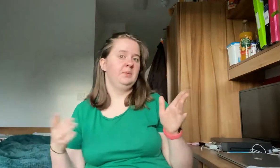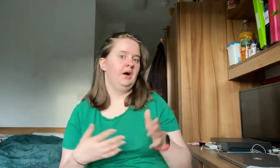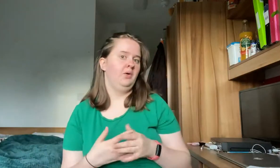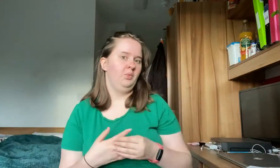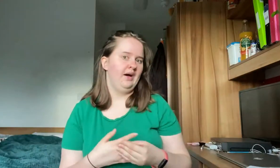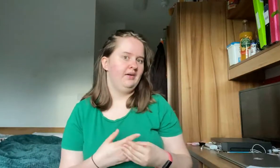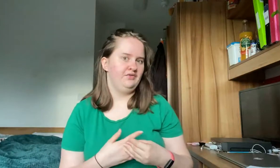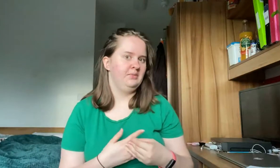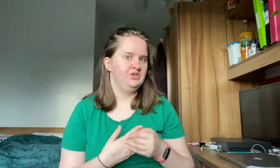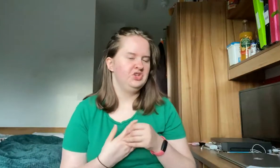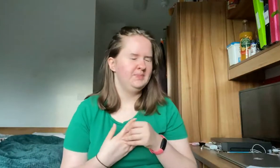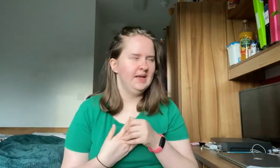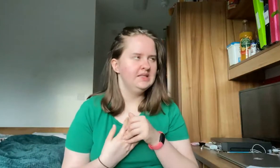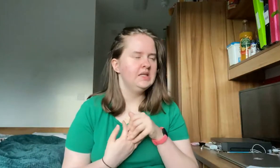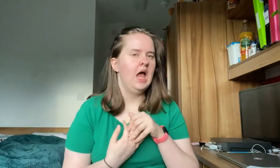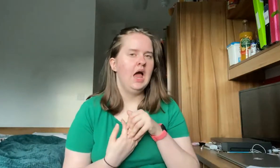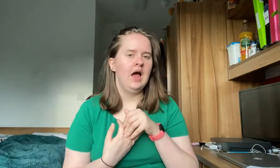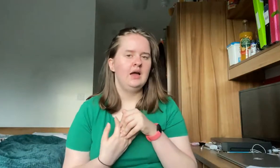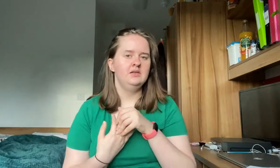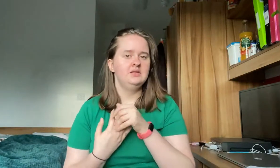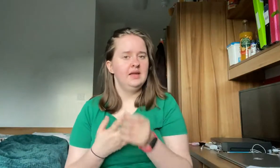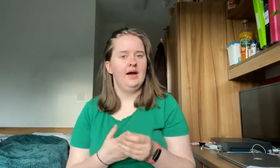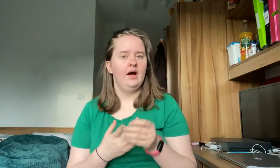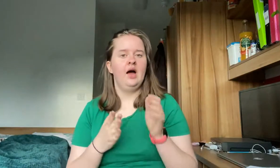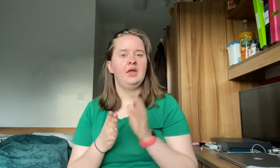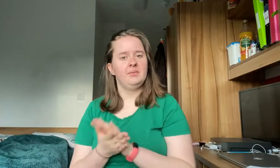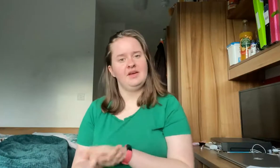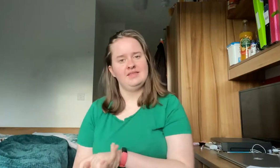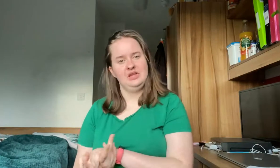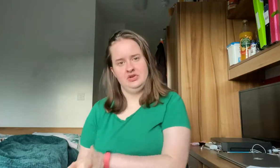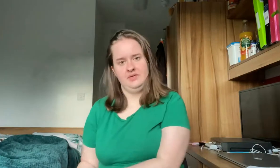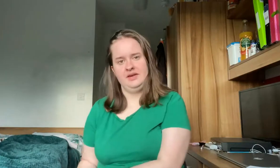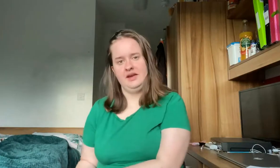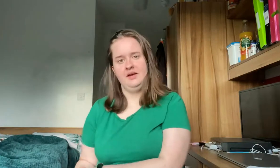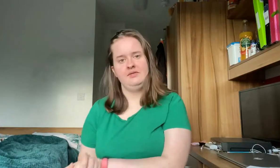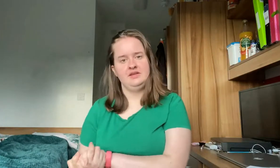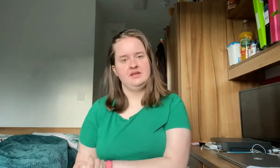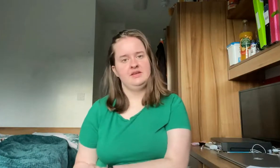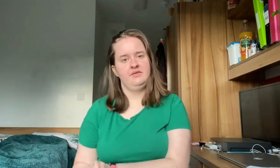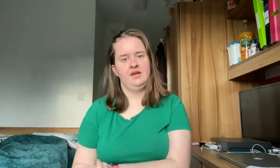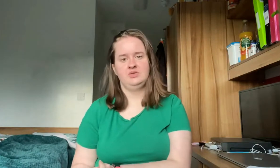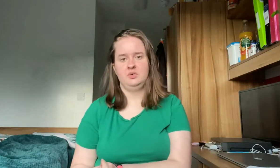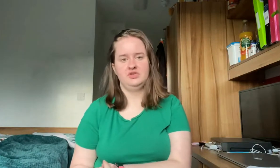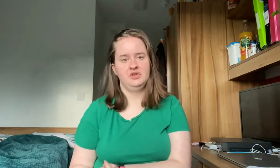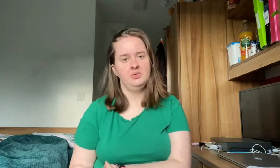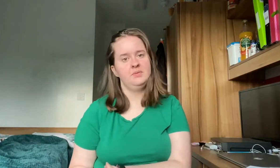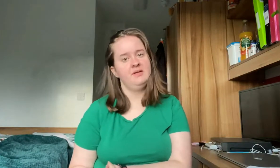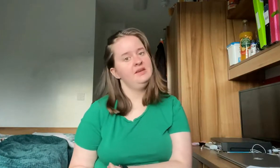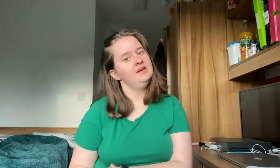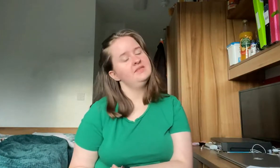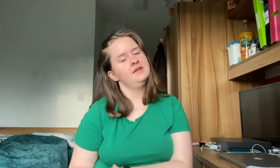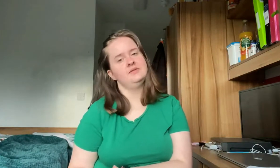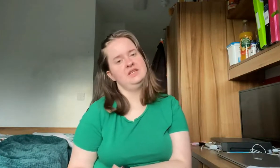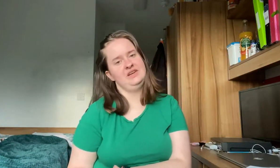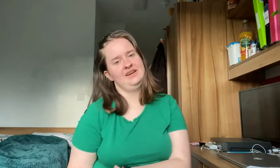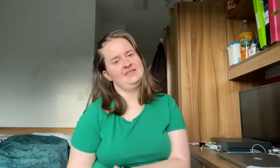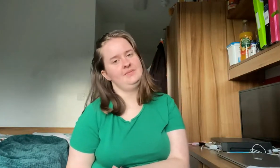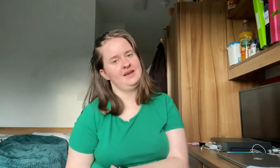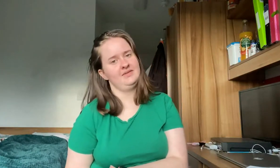are aware of how much you spent and yeah I hope you guys enjoyed the video if you did don't forget to watch another one of my videos and I'll see you guys in my next